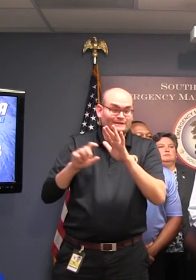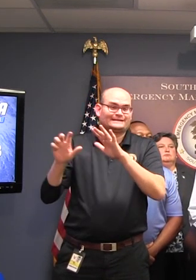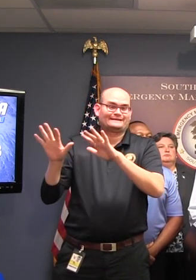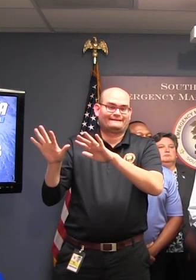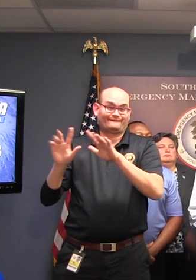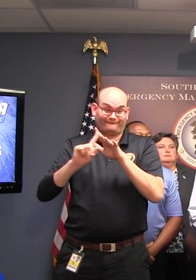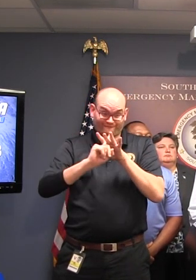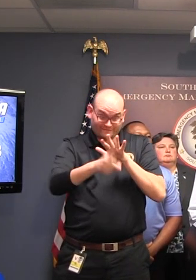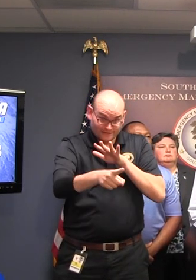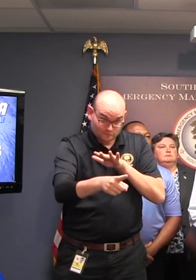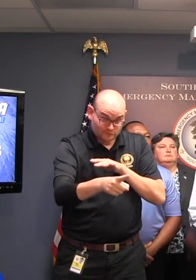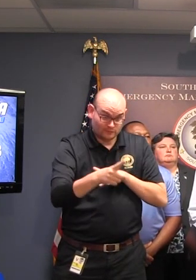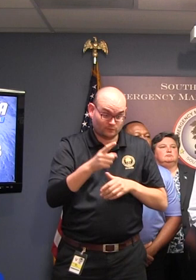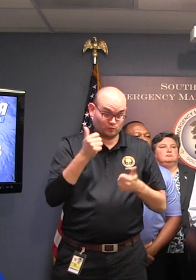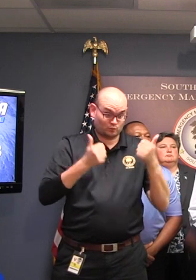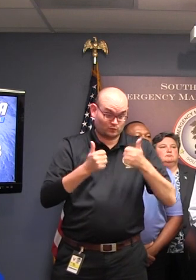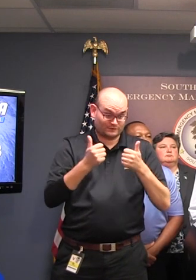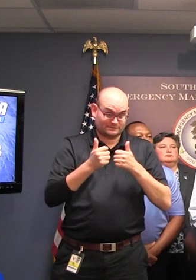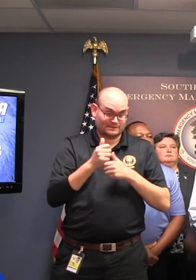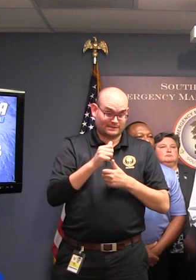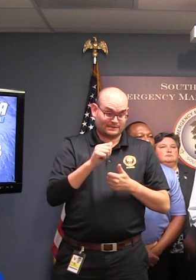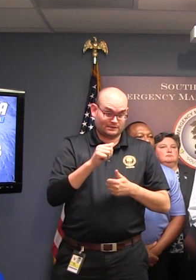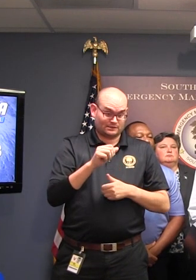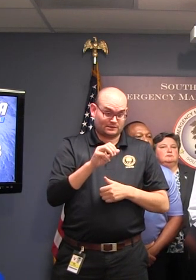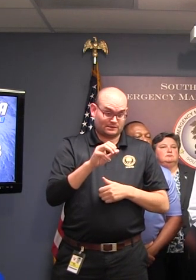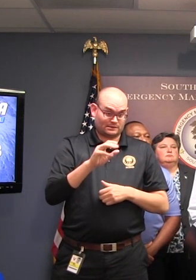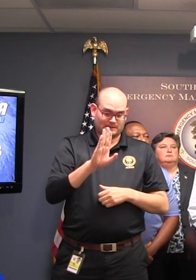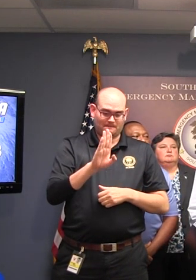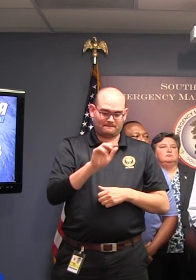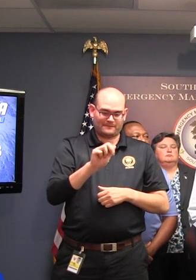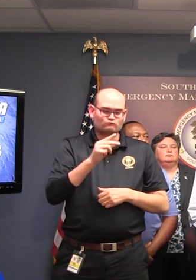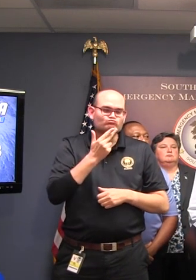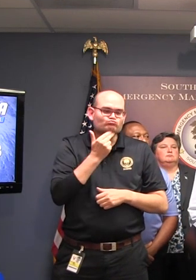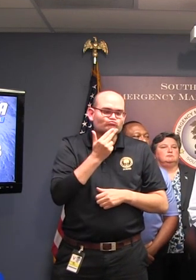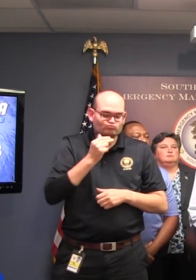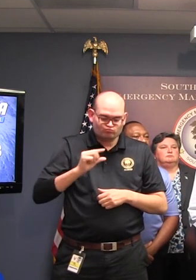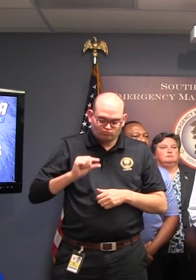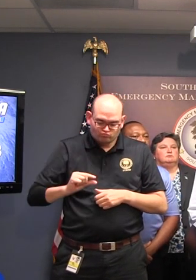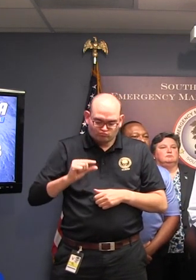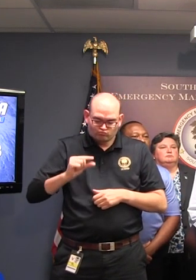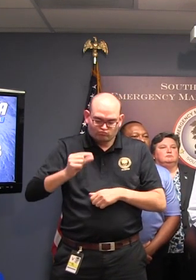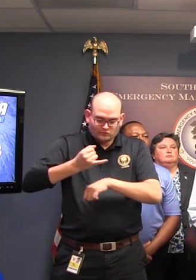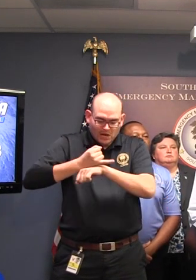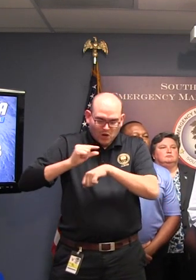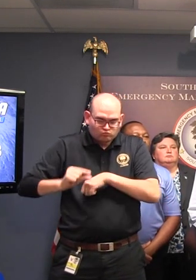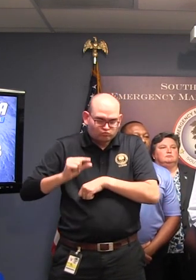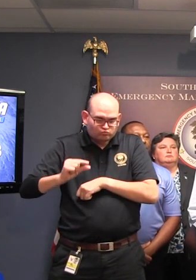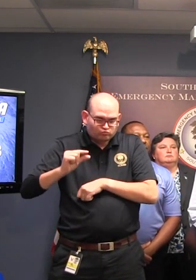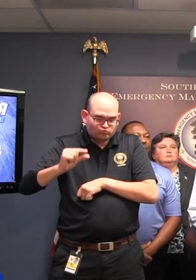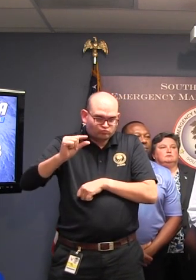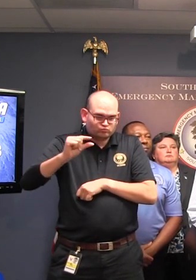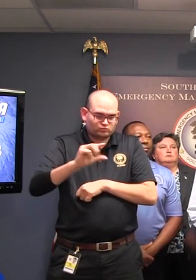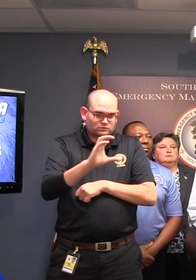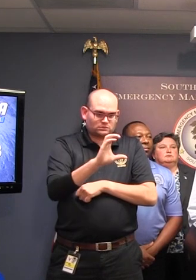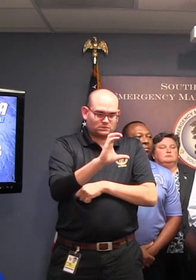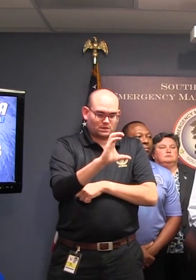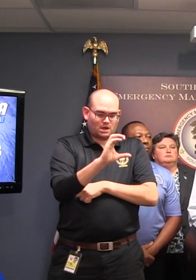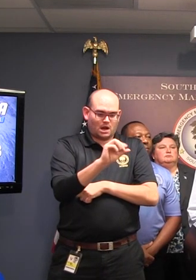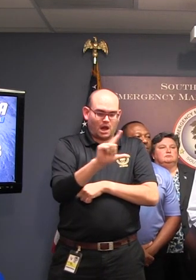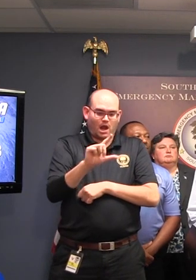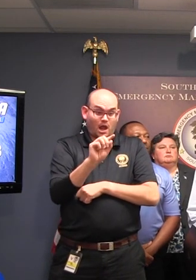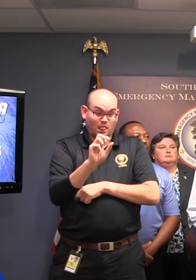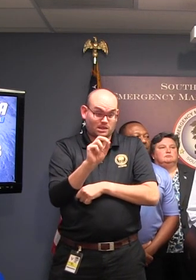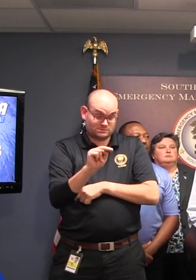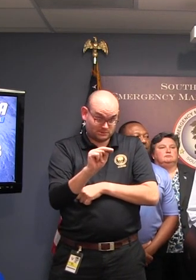of the following barrier islands located in these counties, Colleton County, Beaufort County,